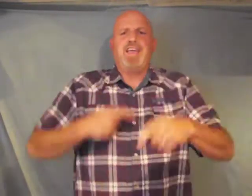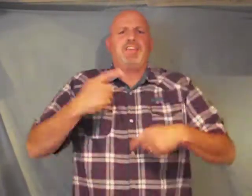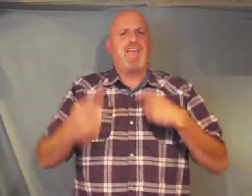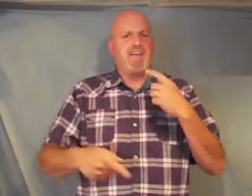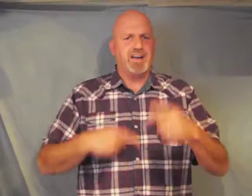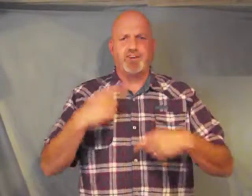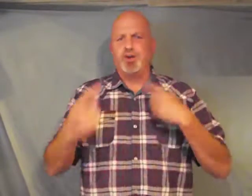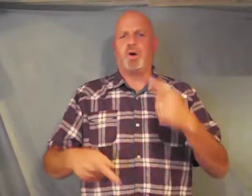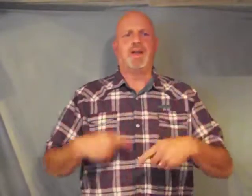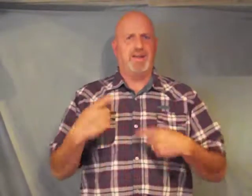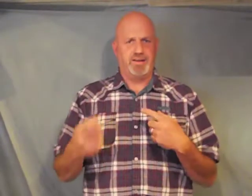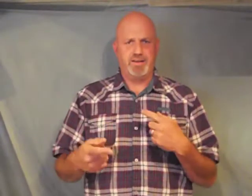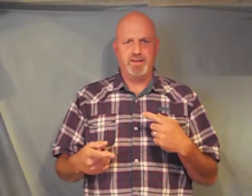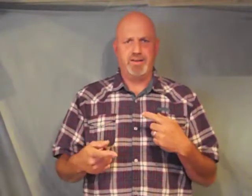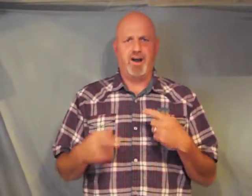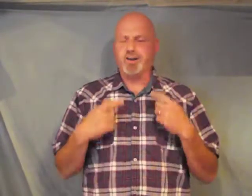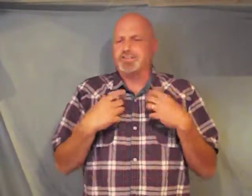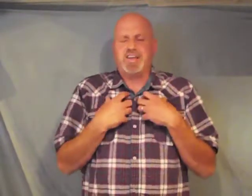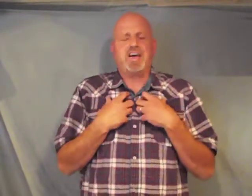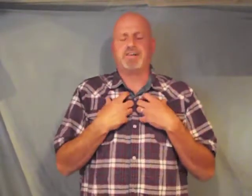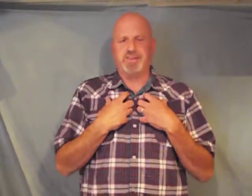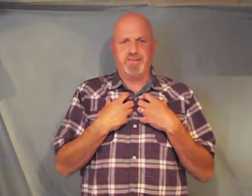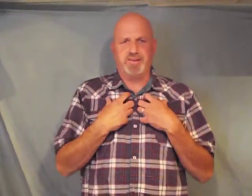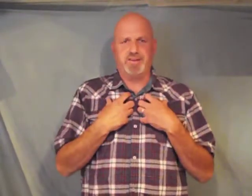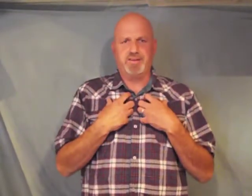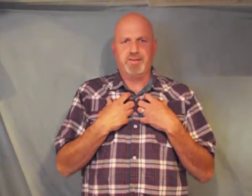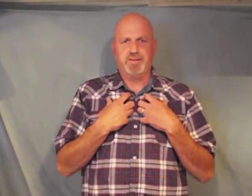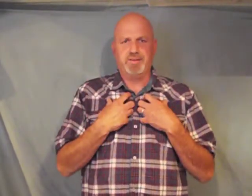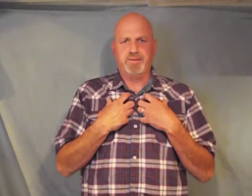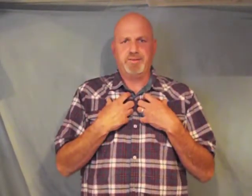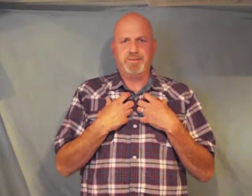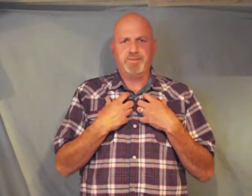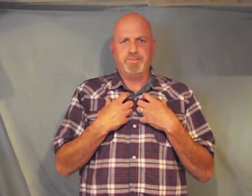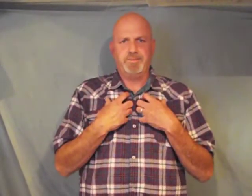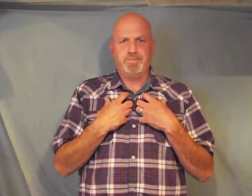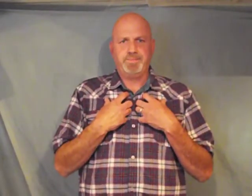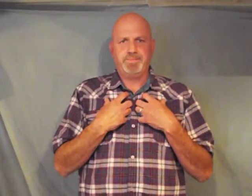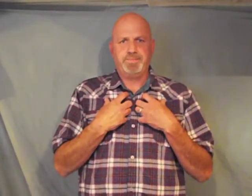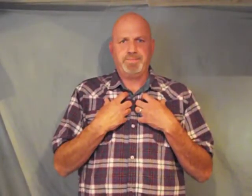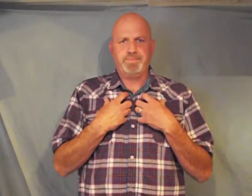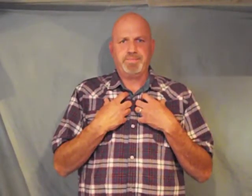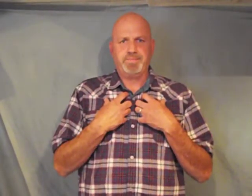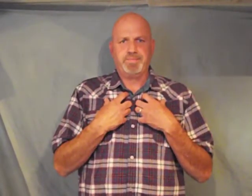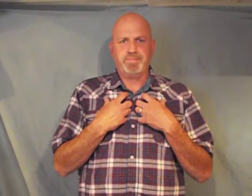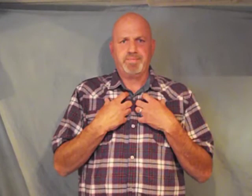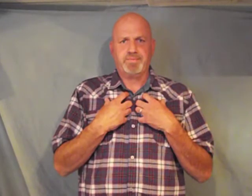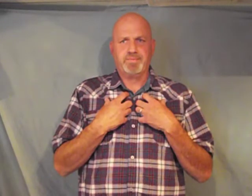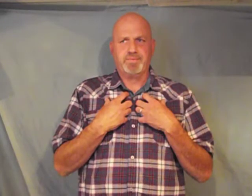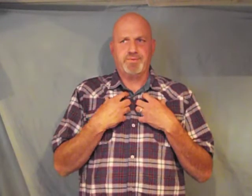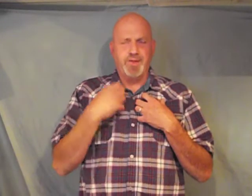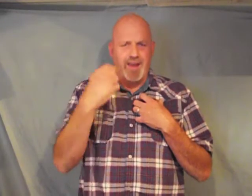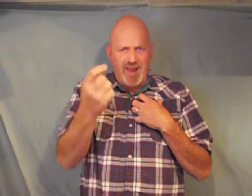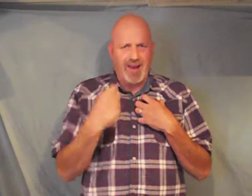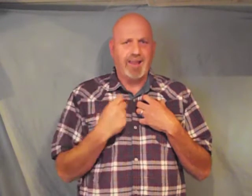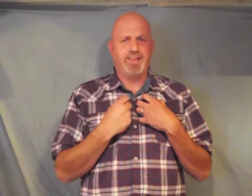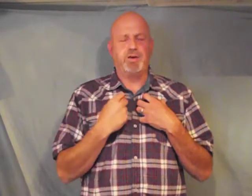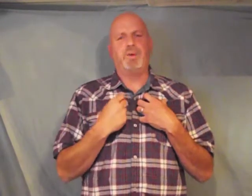thing of anointing ourselves even for the healing that we